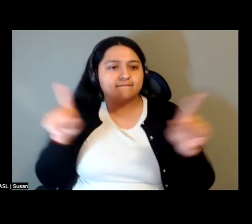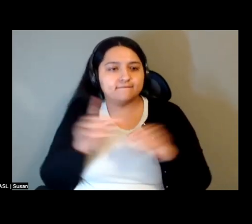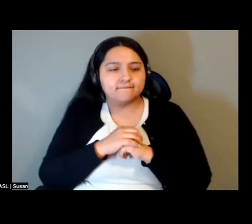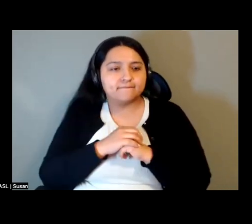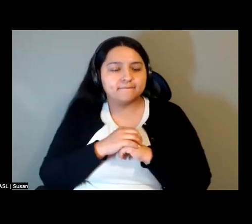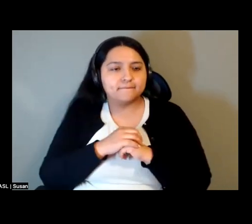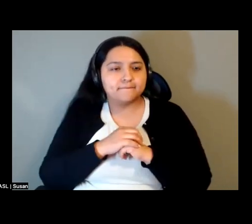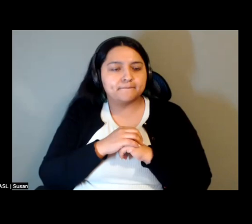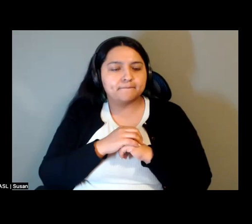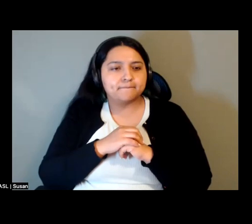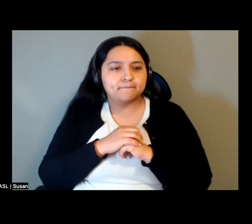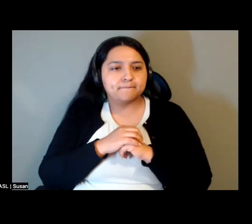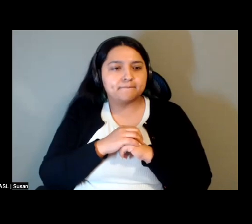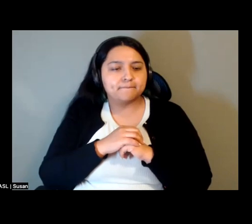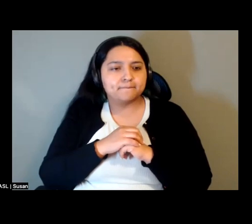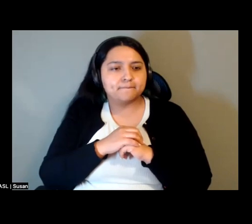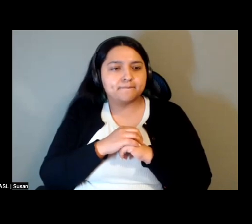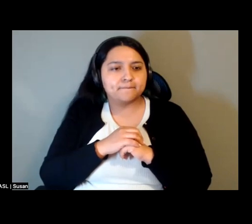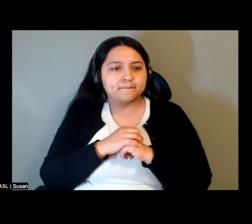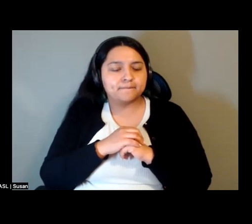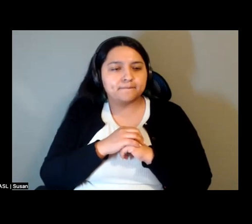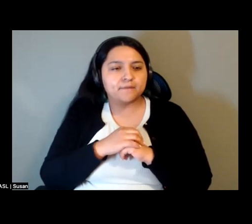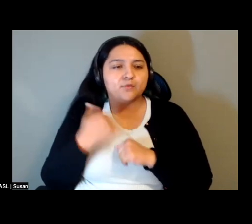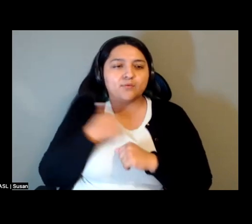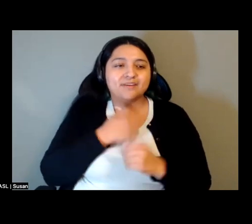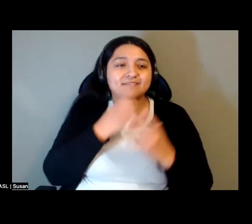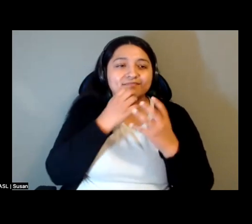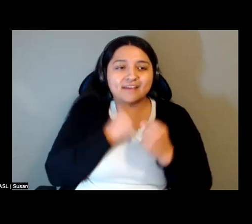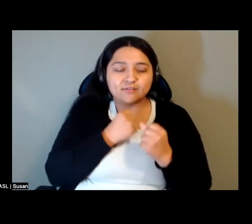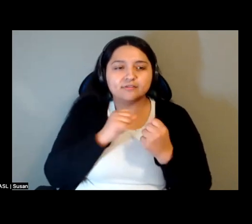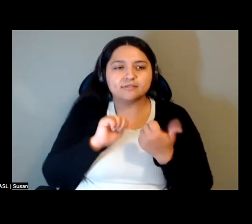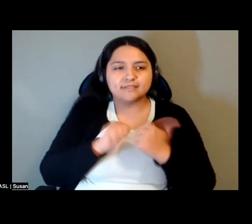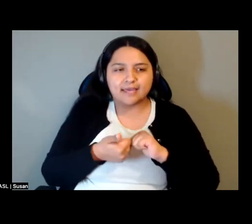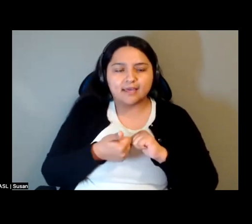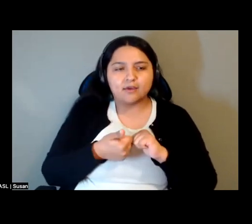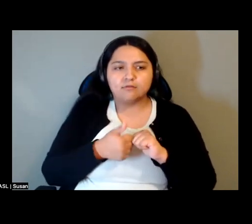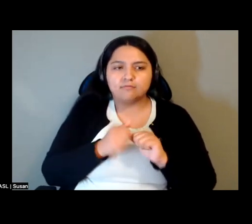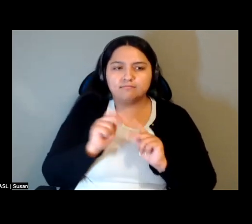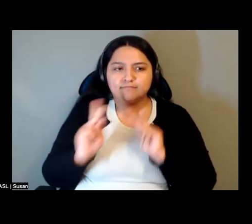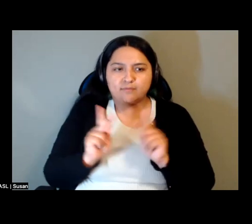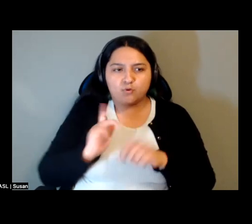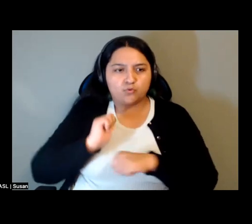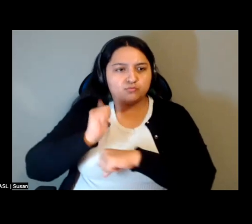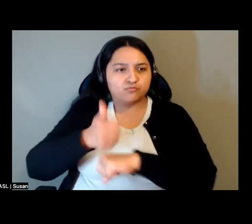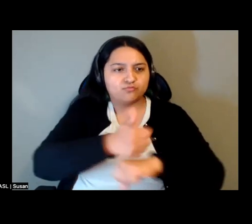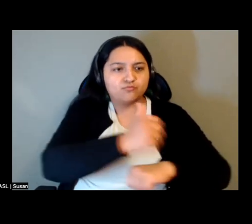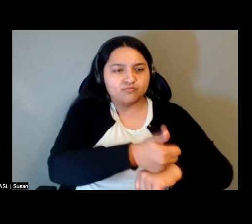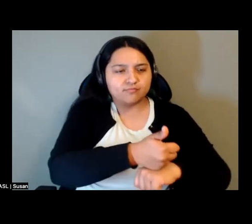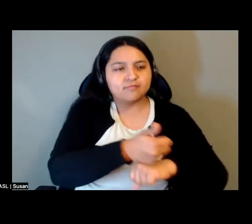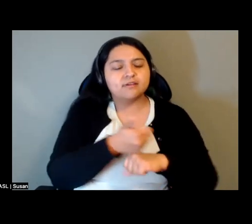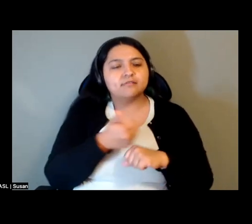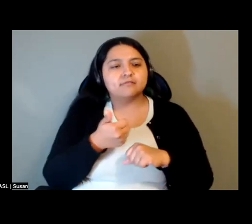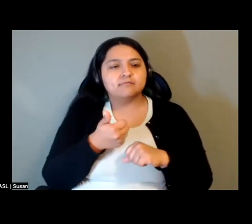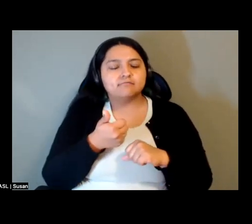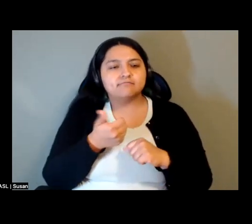Municipalism valorizes the various ways inhabitants create territories of operation, that is, the